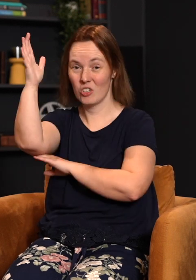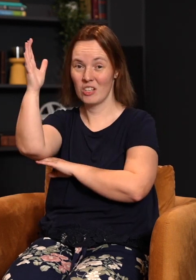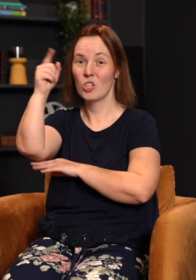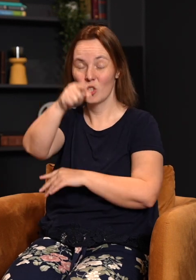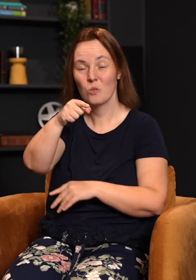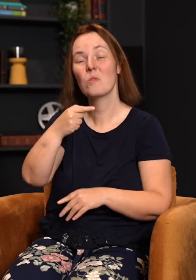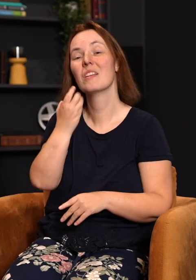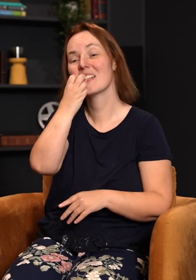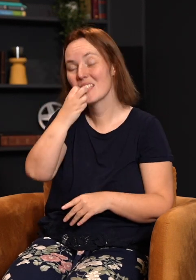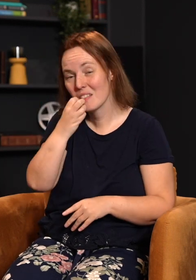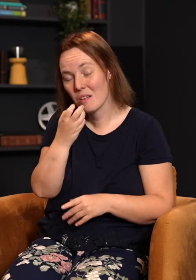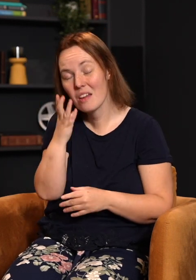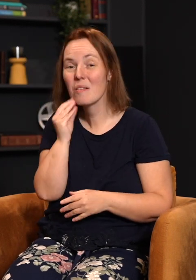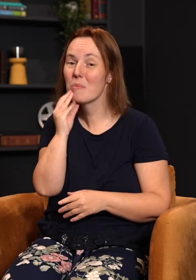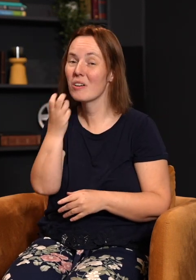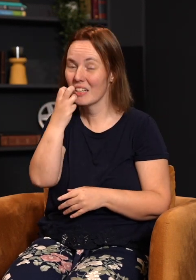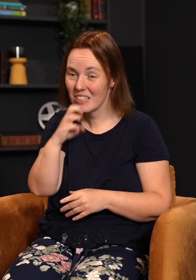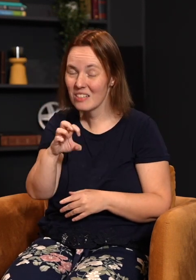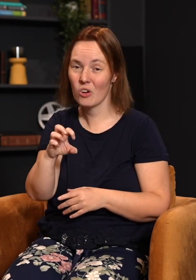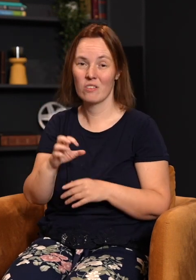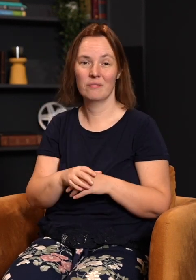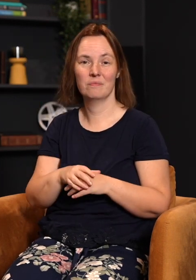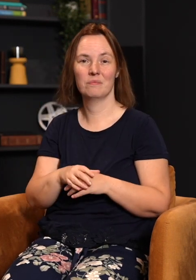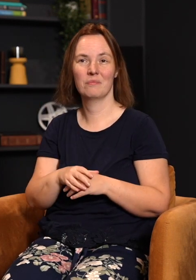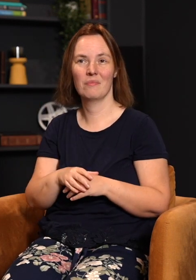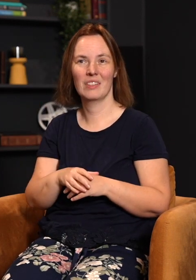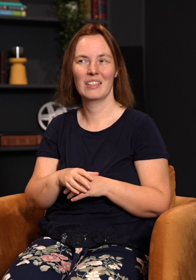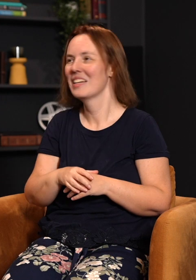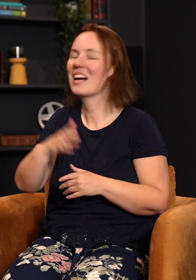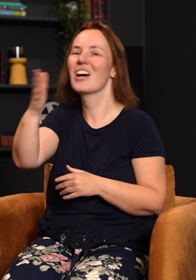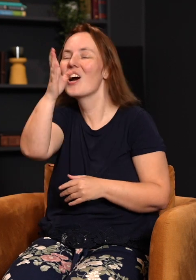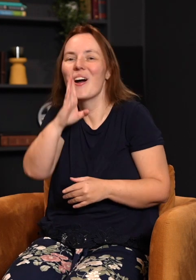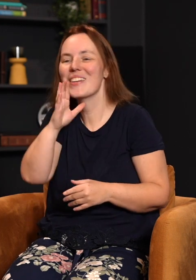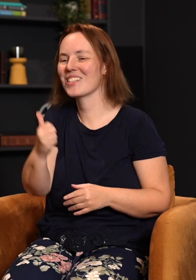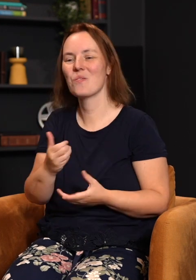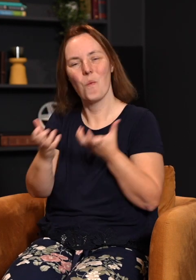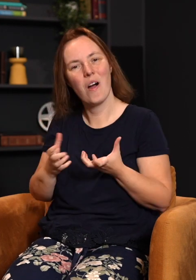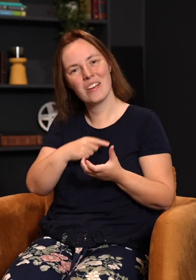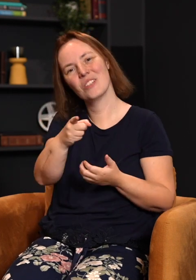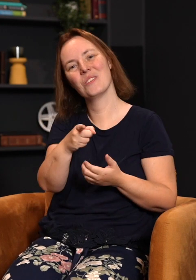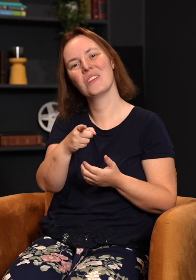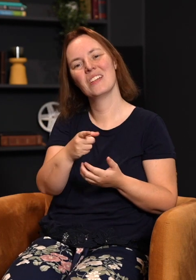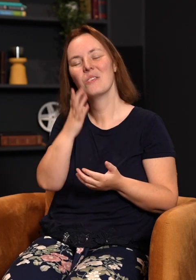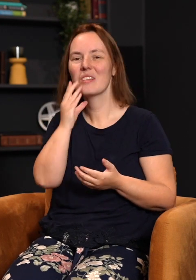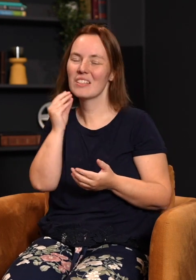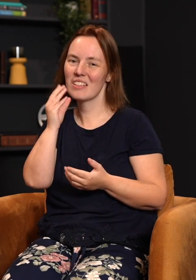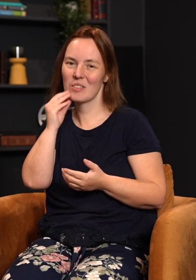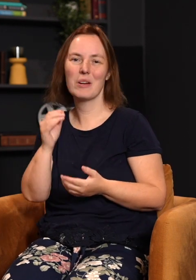tree, you will experience for yourself what evil is. I don't want you to experience that, but I have to give you the option. If not,